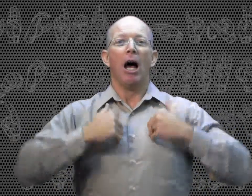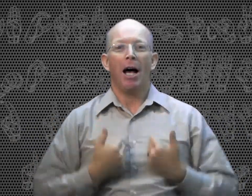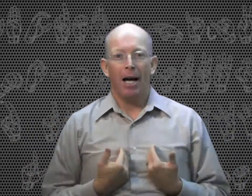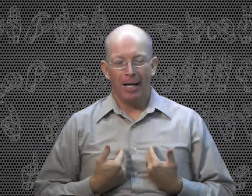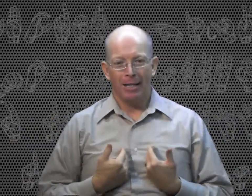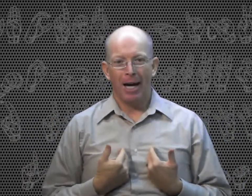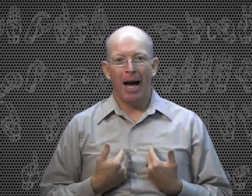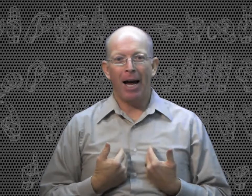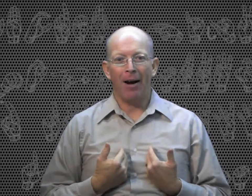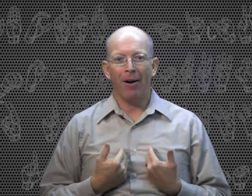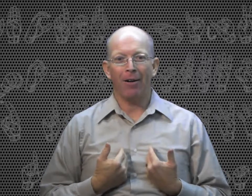Tired.